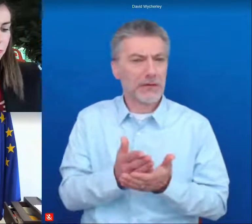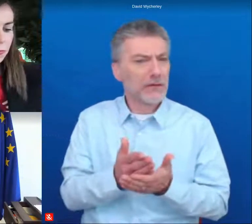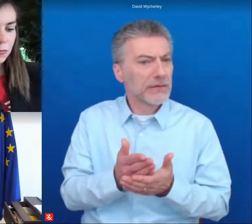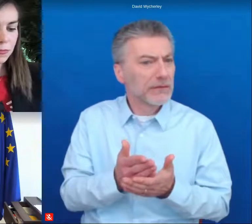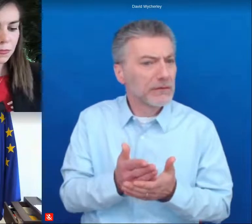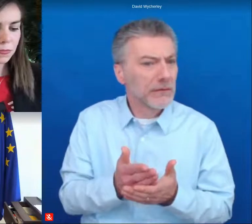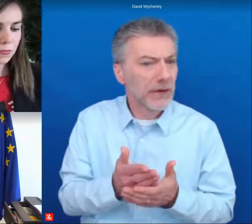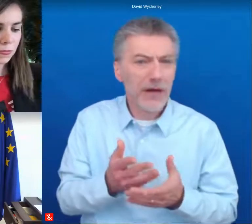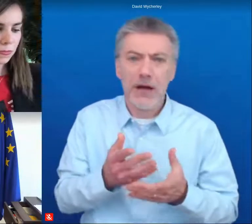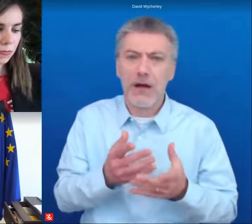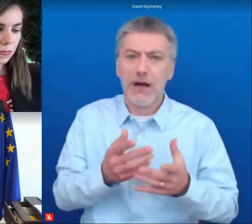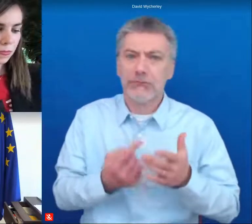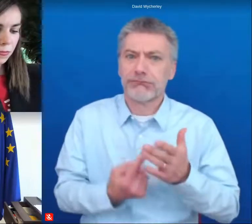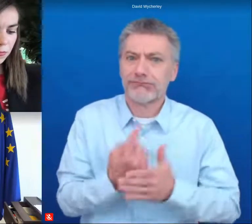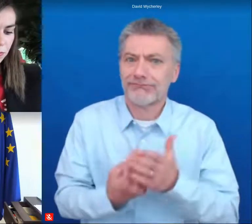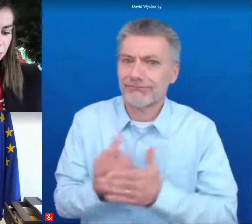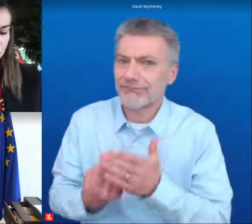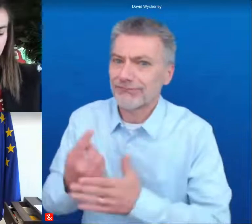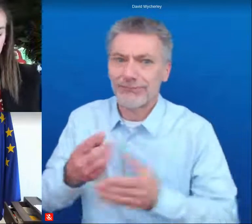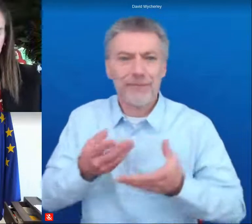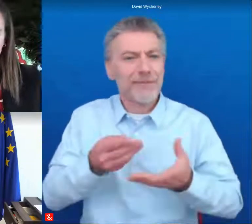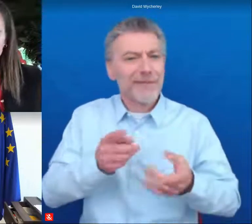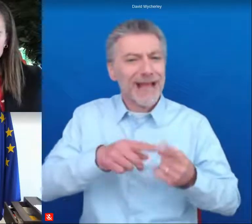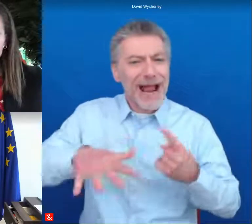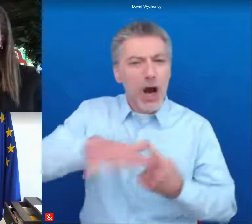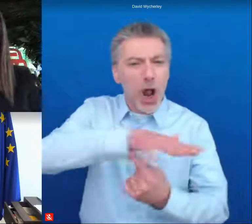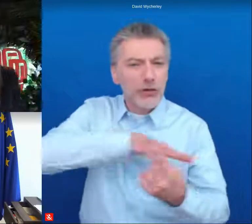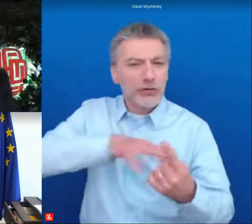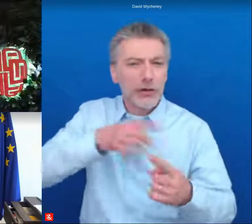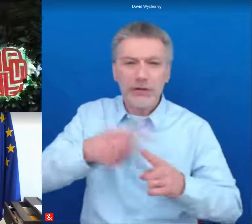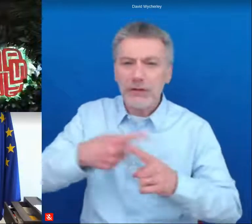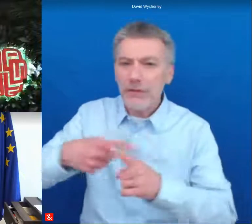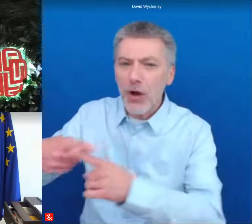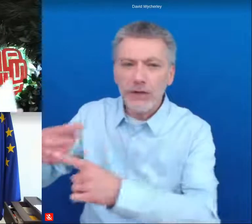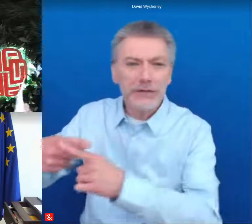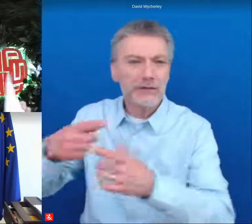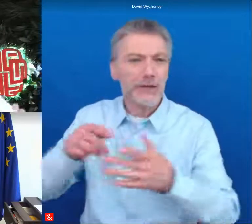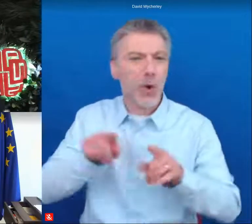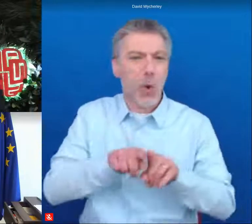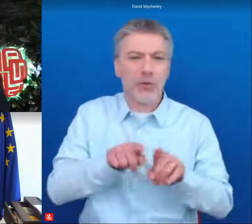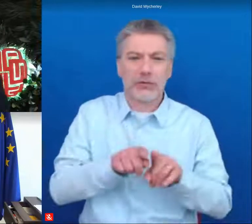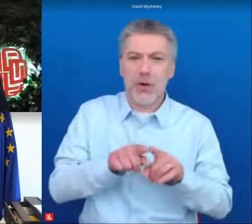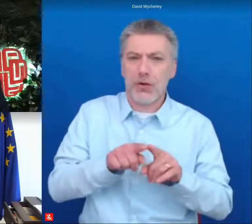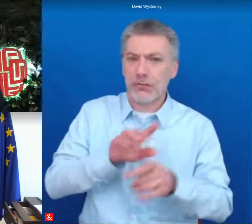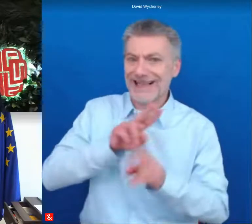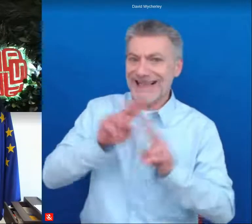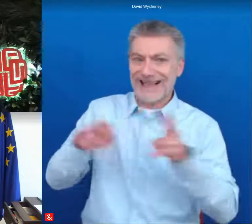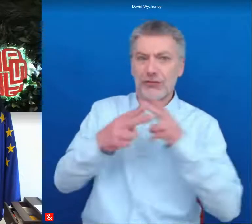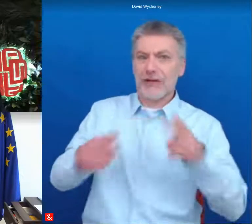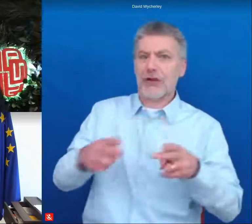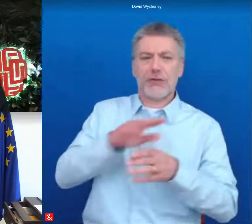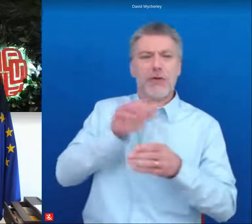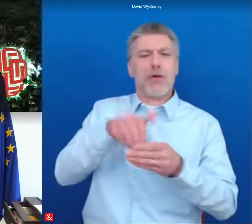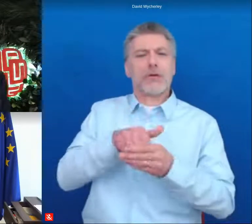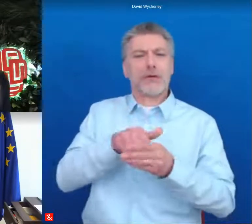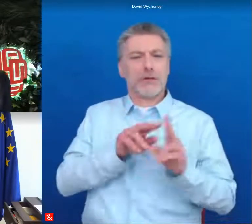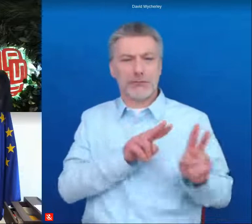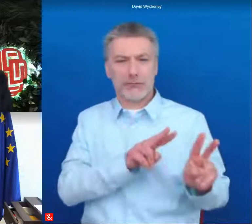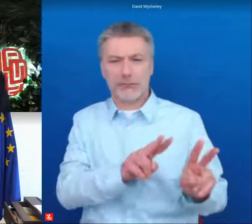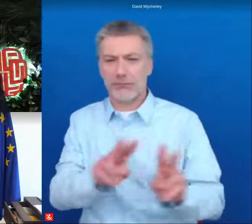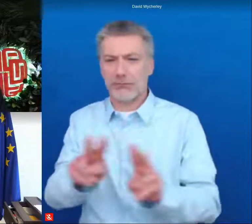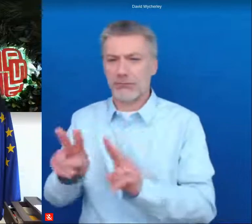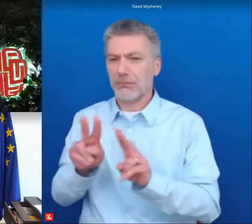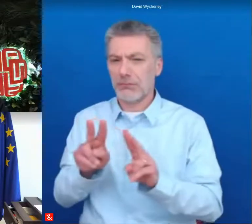ecological emergency and the evolving international context where we see a return to power